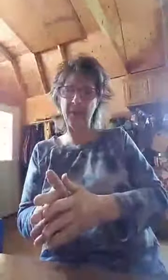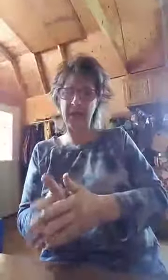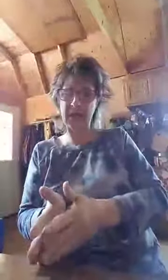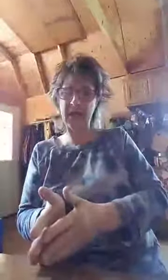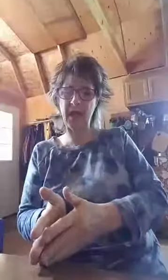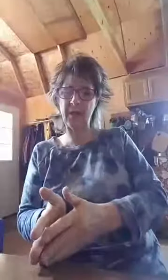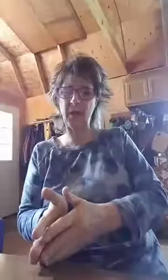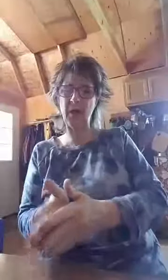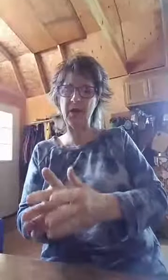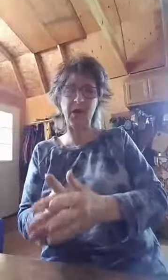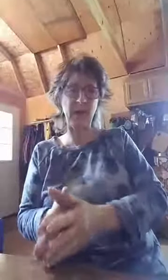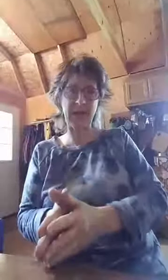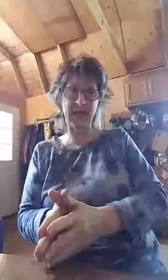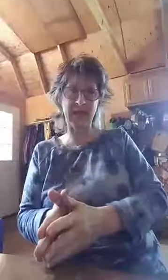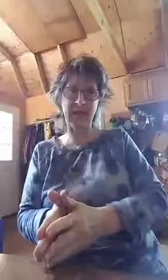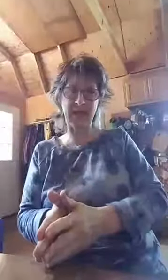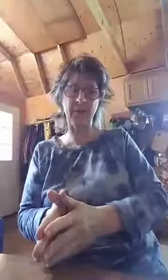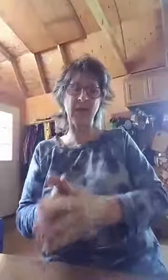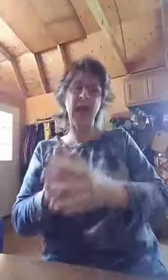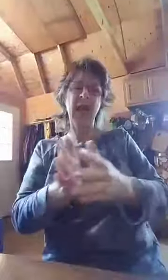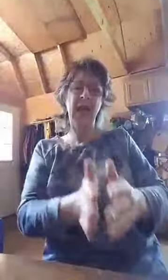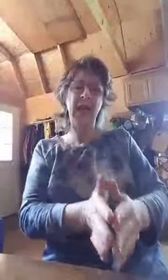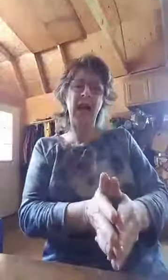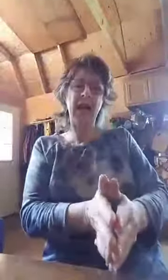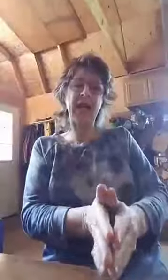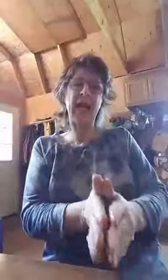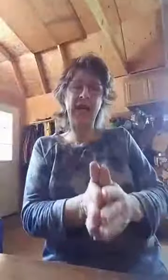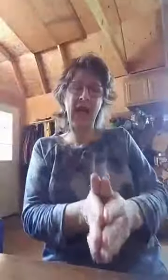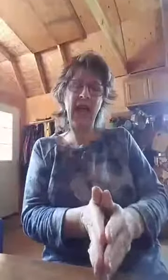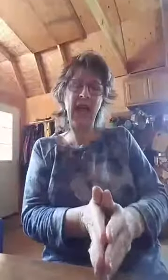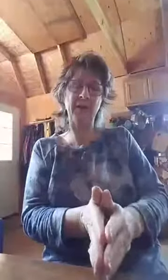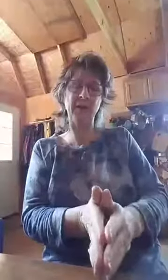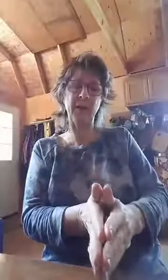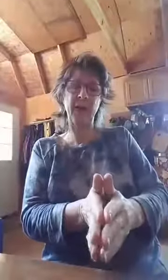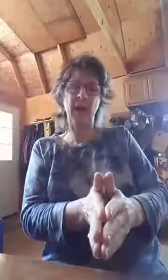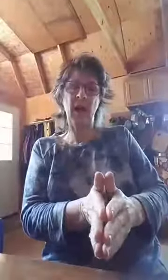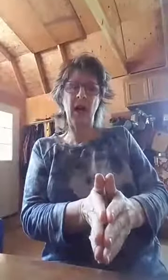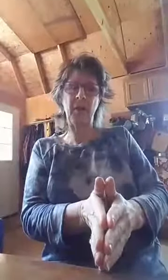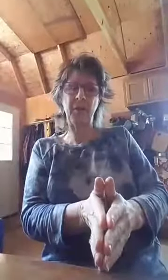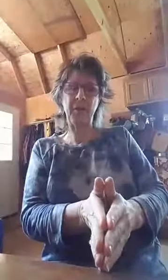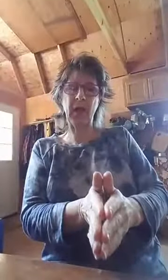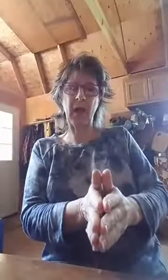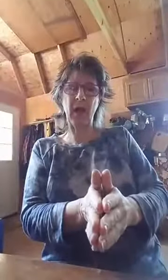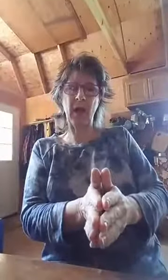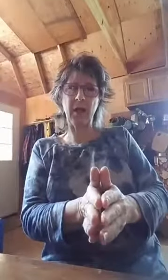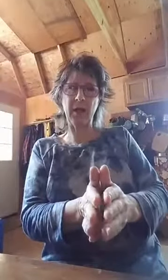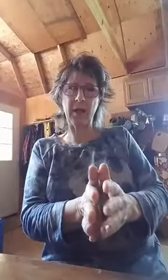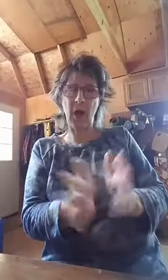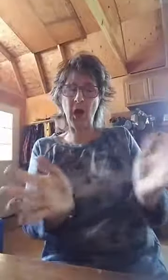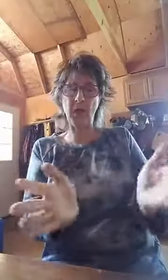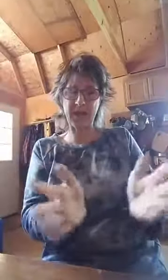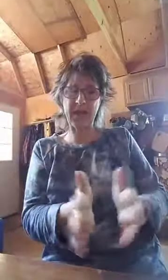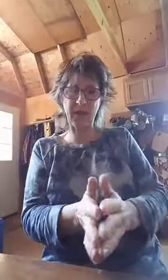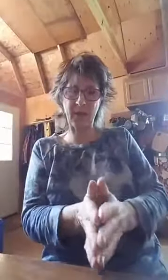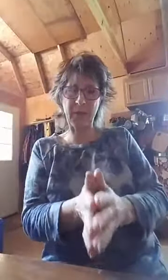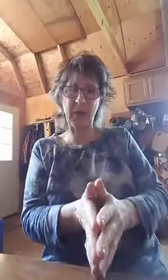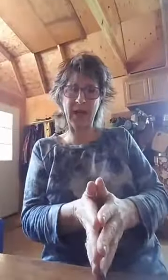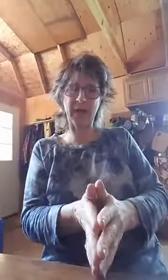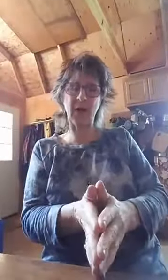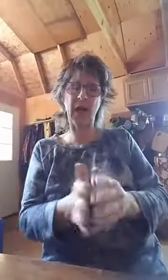be 10 times smarter than the best in the land. And I can have, um, 100% of my brain. So